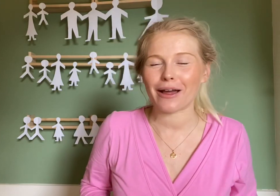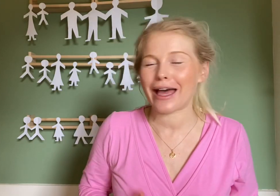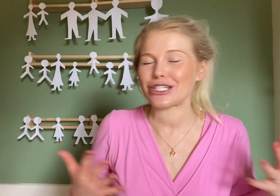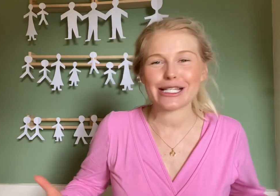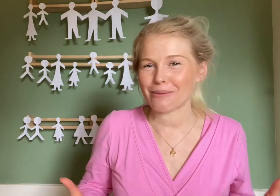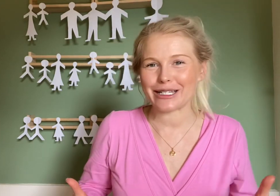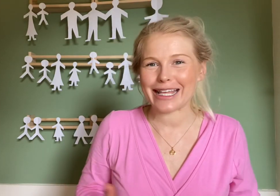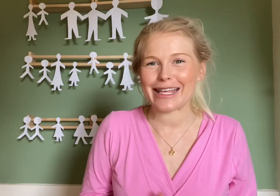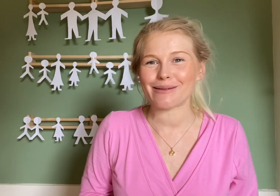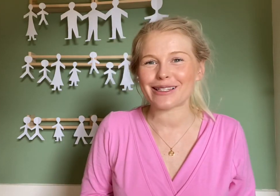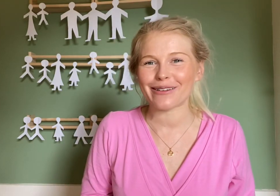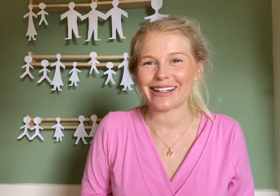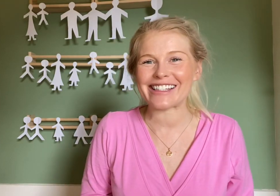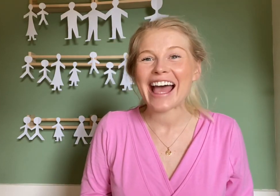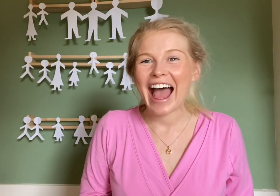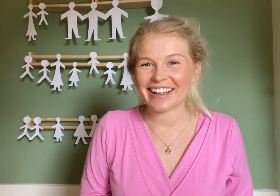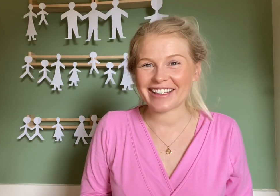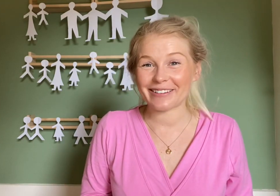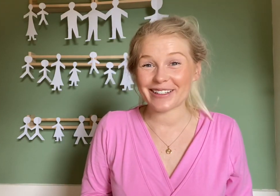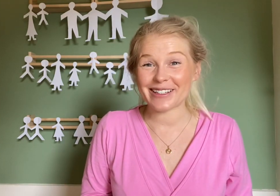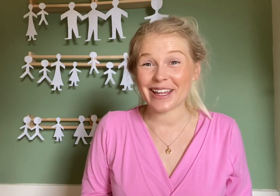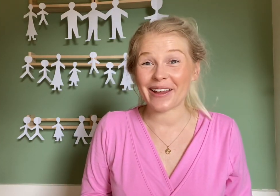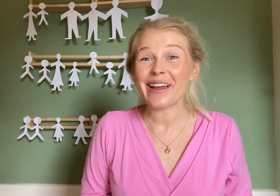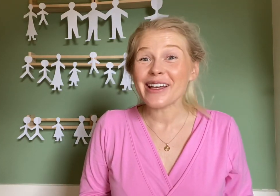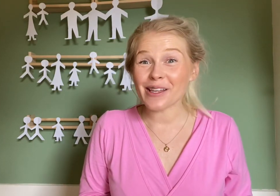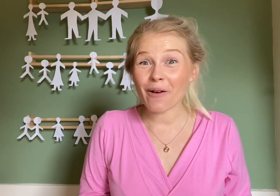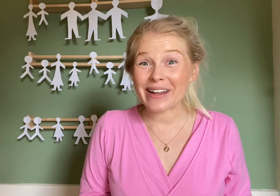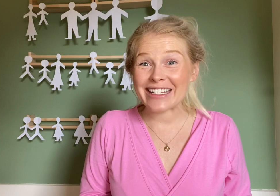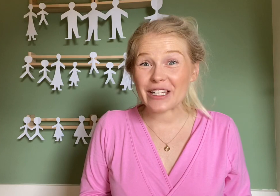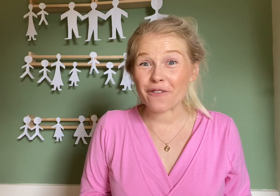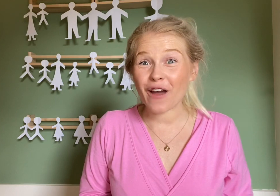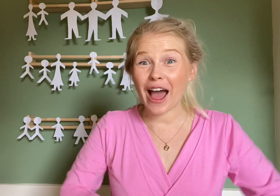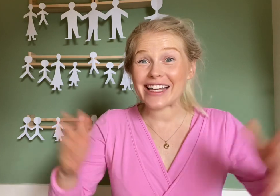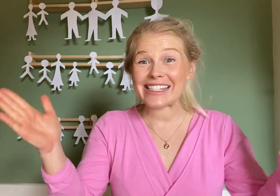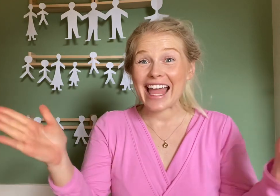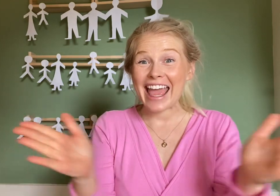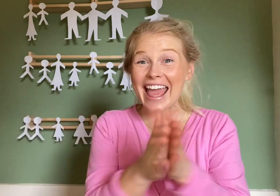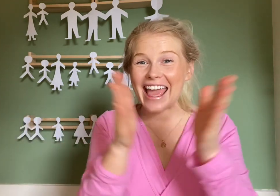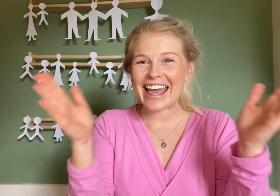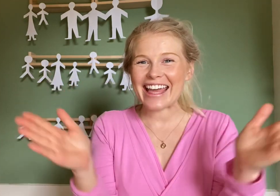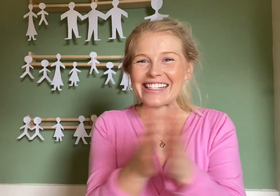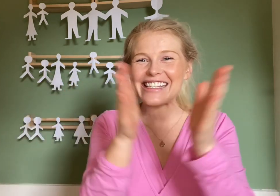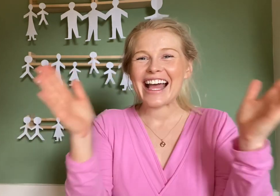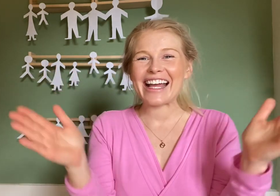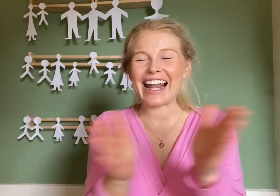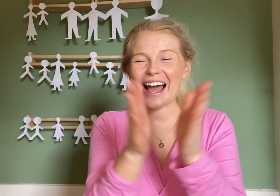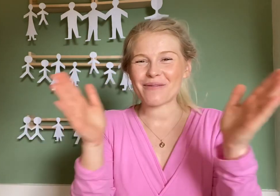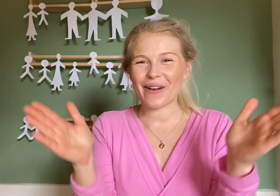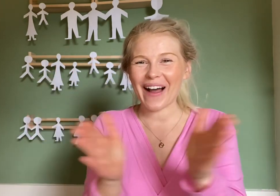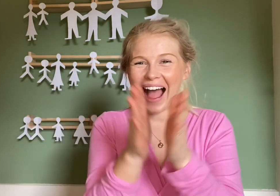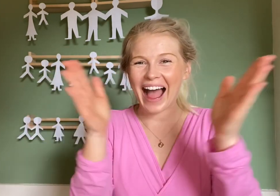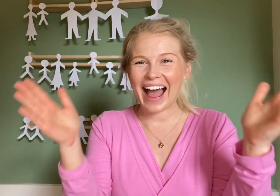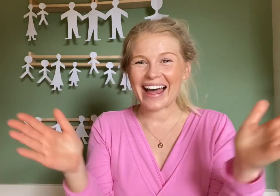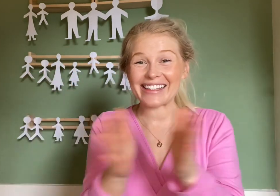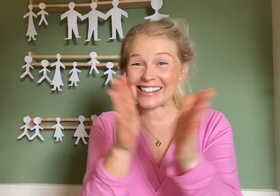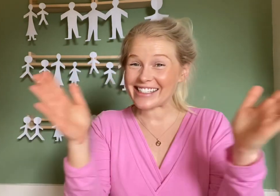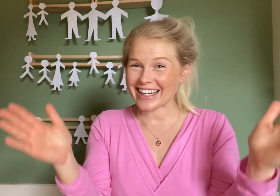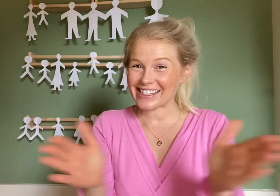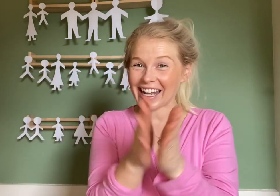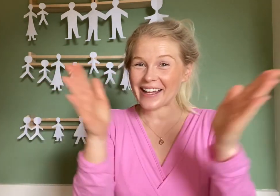as it is with toddlers and children too. So what we need to do first is clap your hands just like